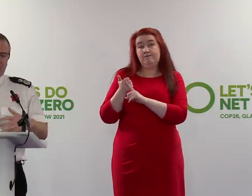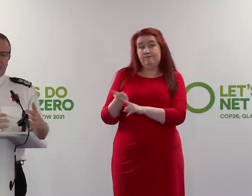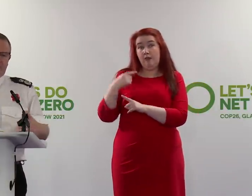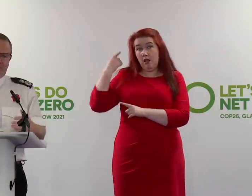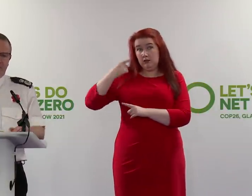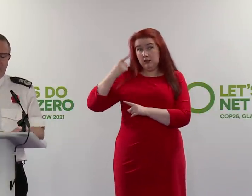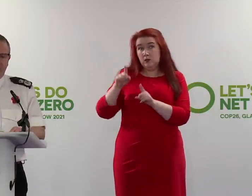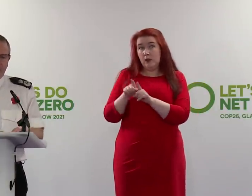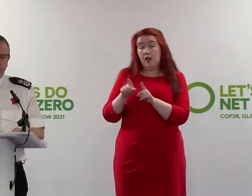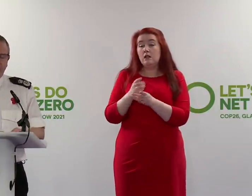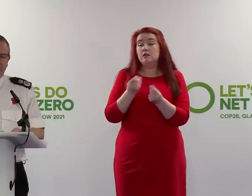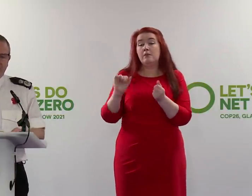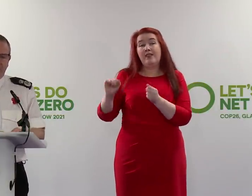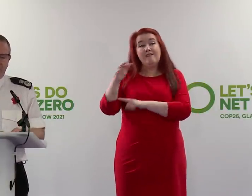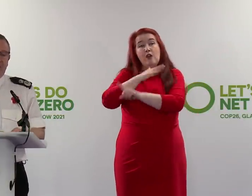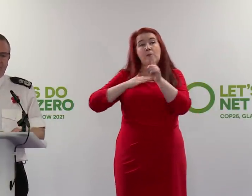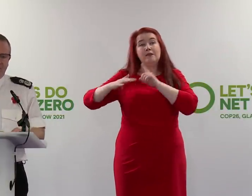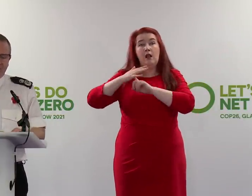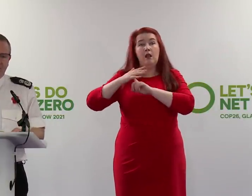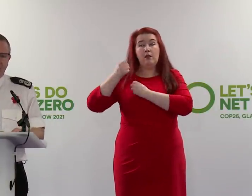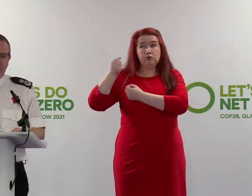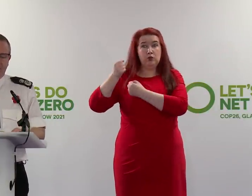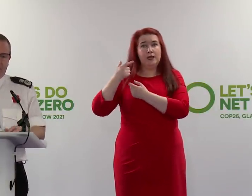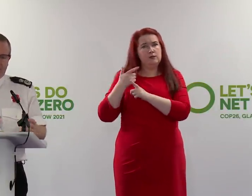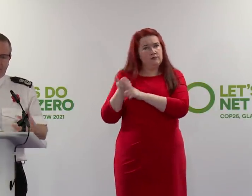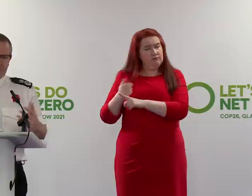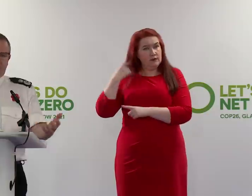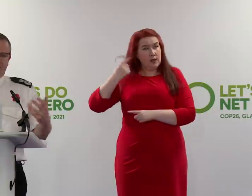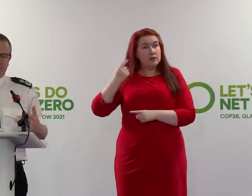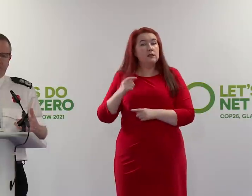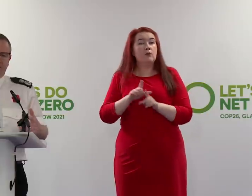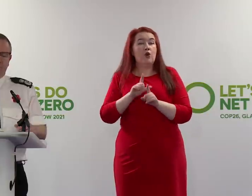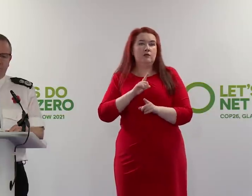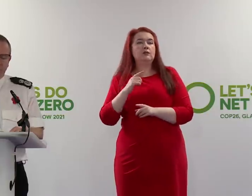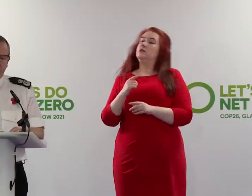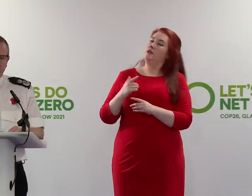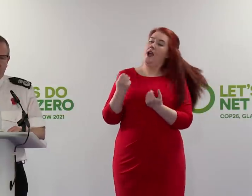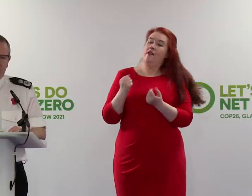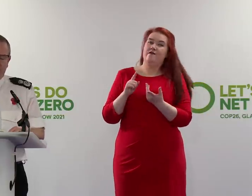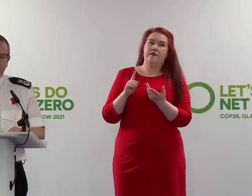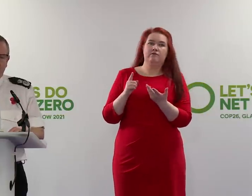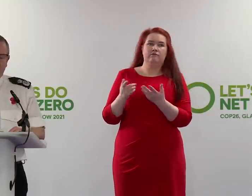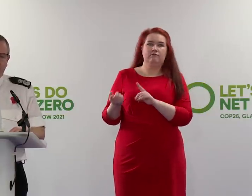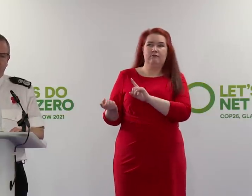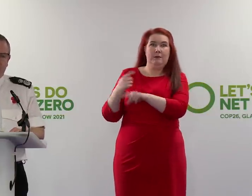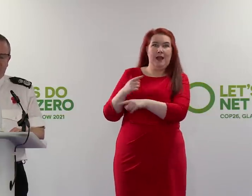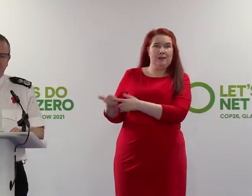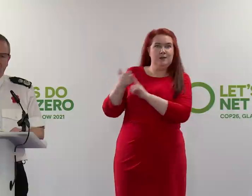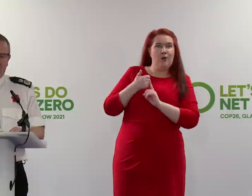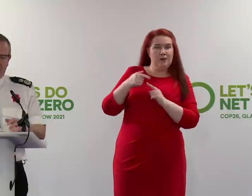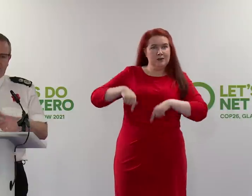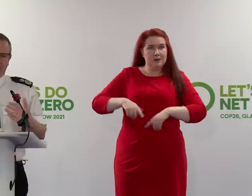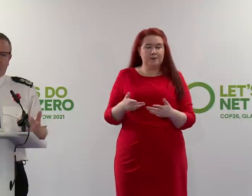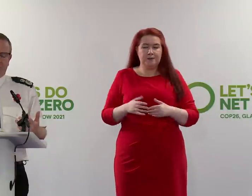in terms of some of the environmental protests that they have faced because that's reciprocated clearly what's happening now across the UK.